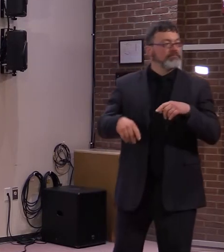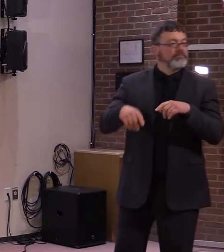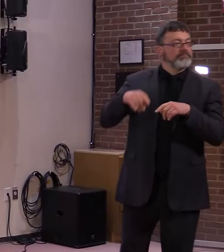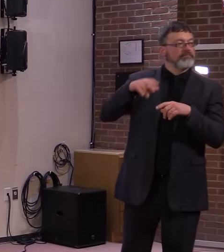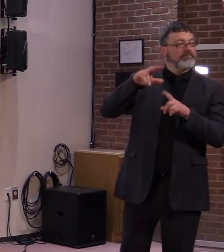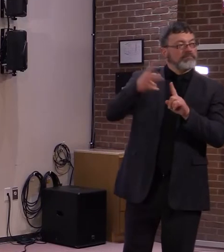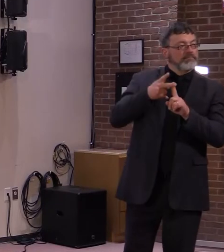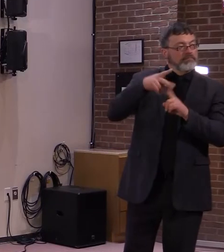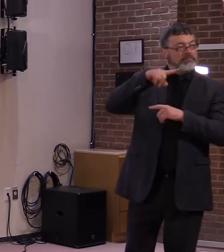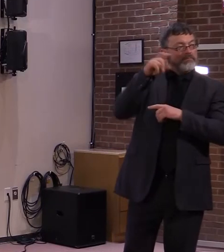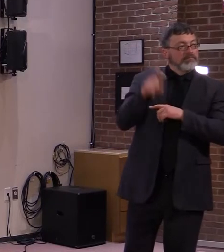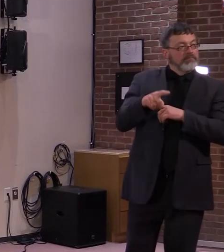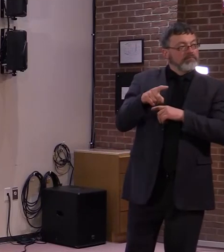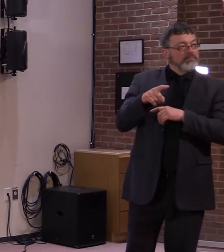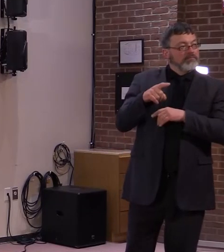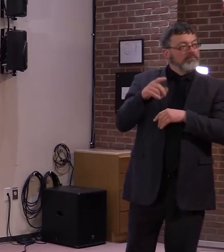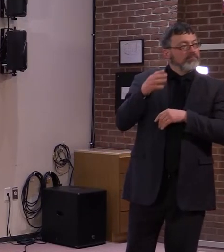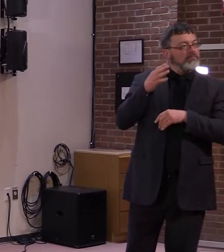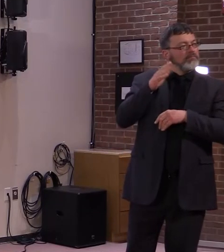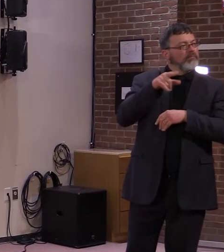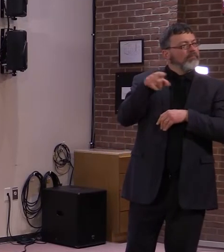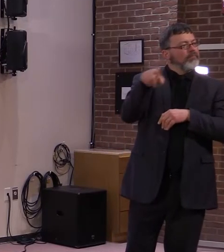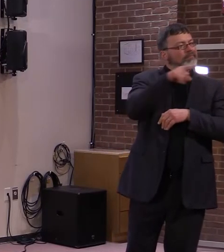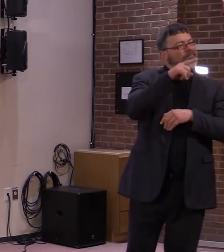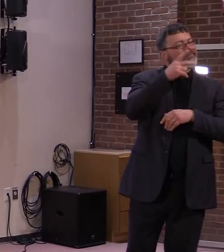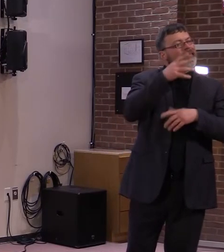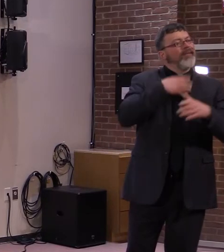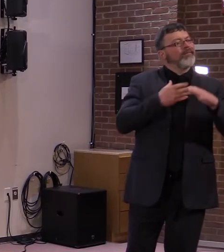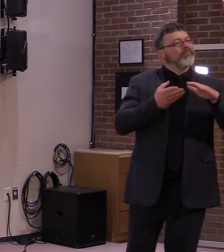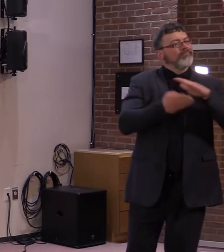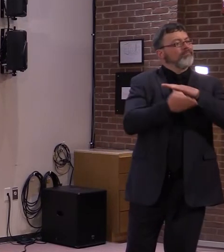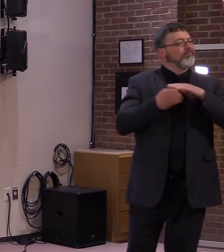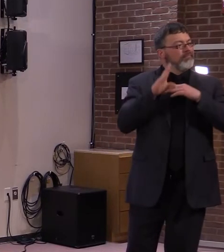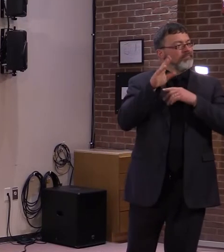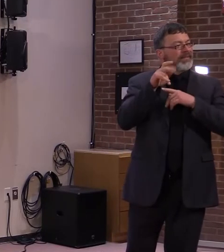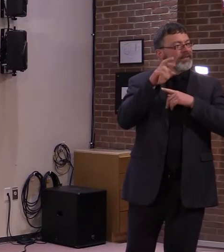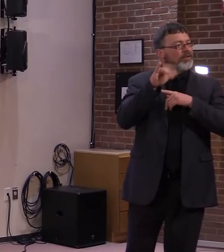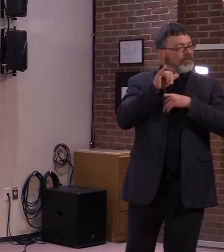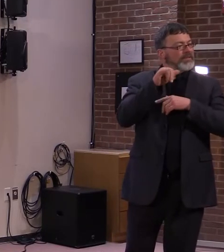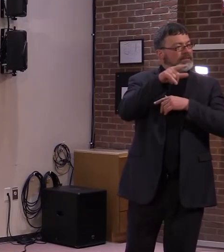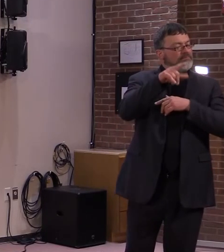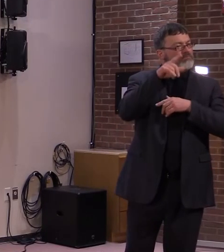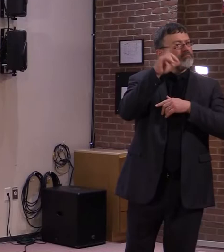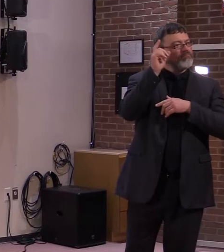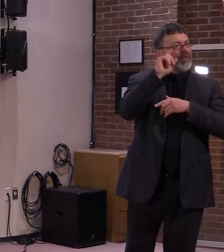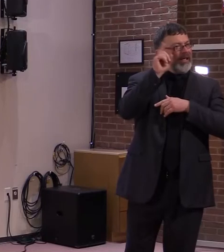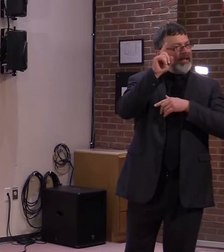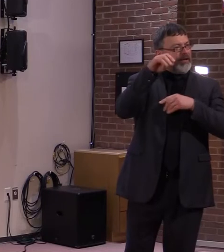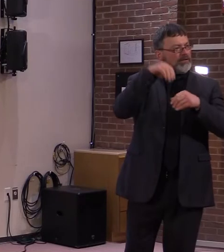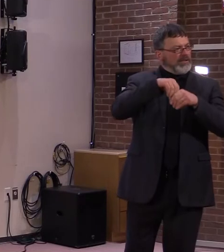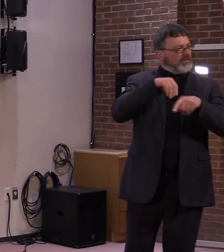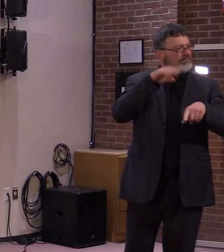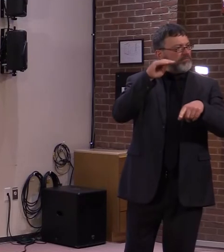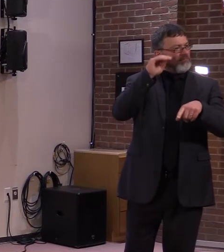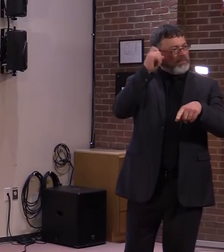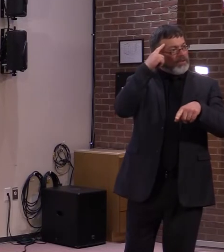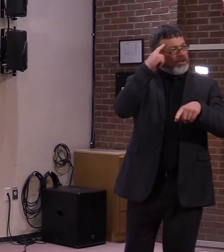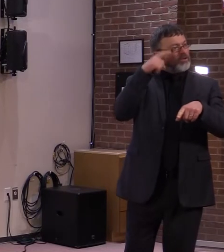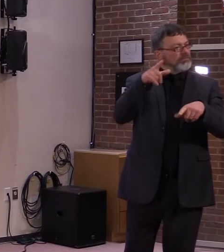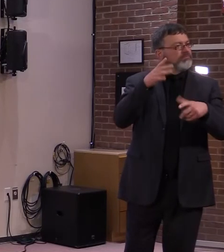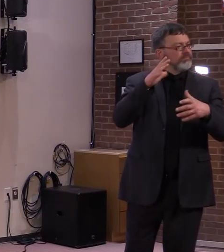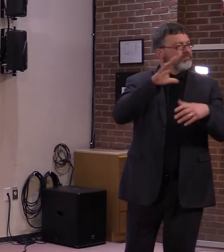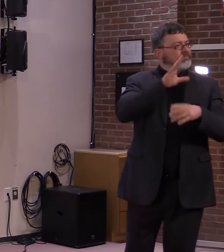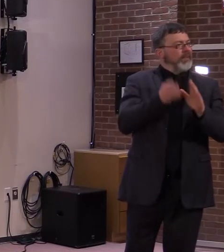Yeah, very unfortunate. I knew that there was some financial issues over the last year or so, but